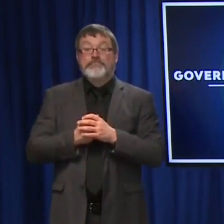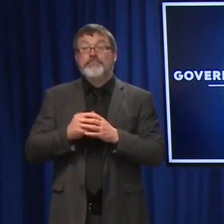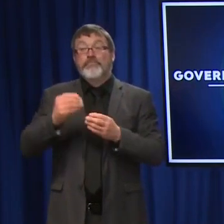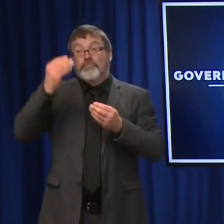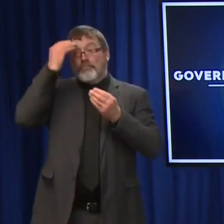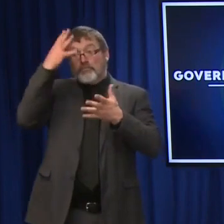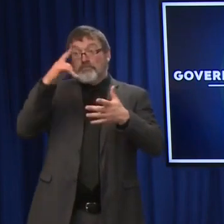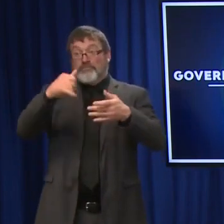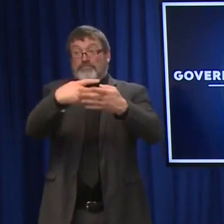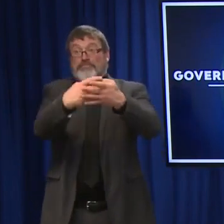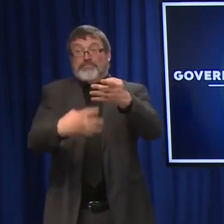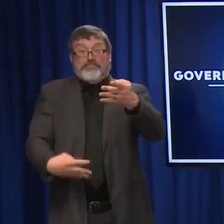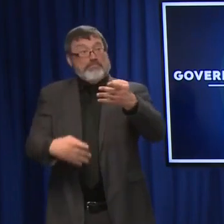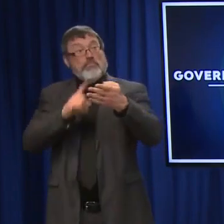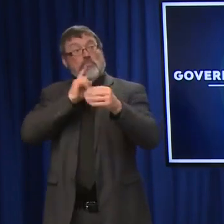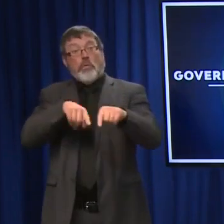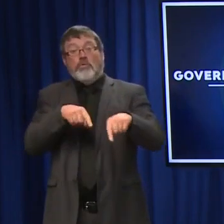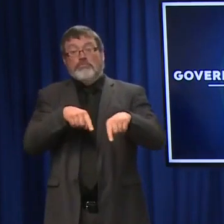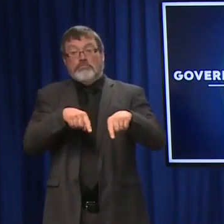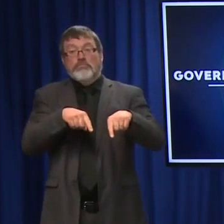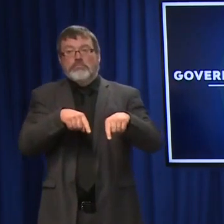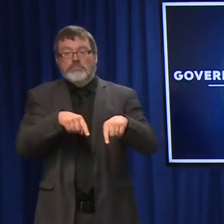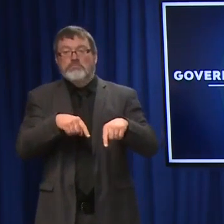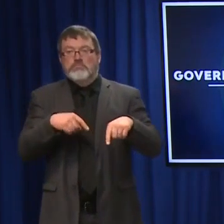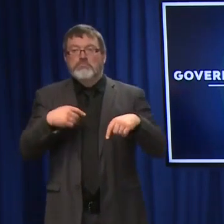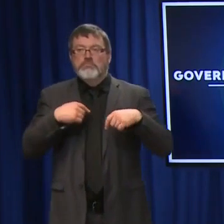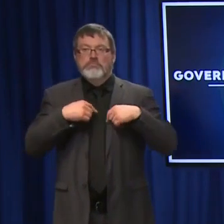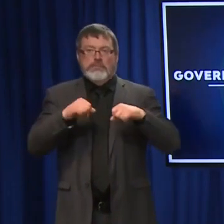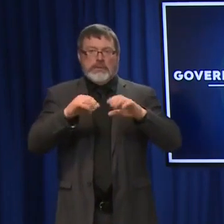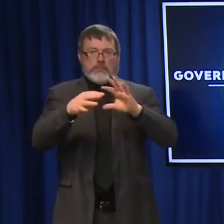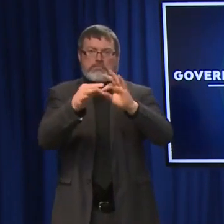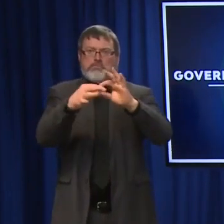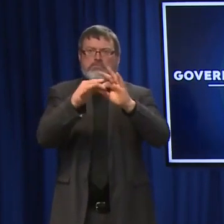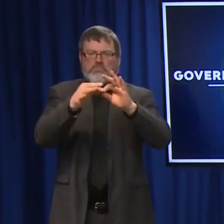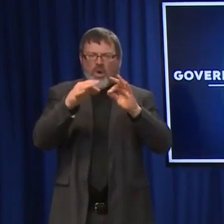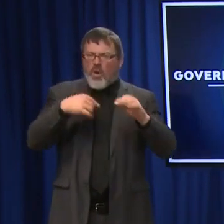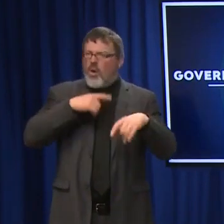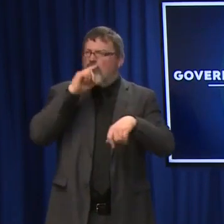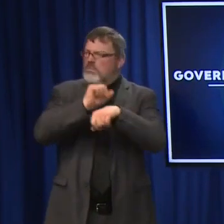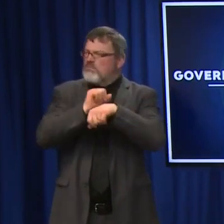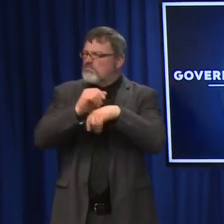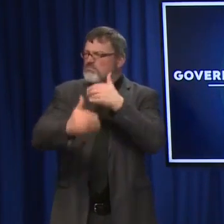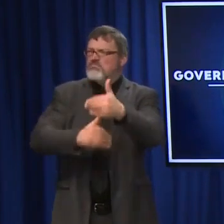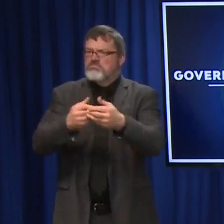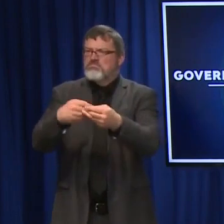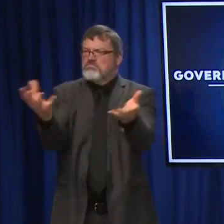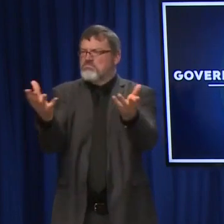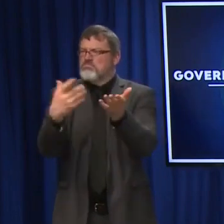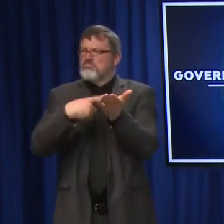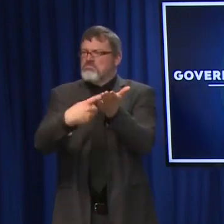released, we talk about at every press conference and almost at every public meeting.